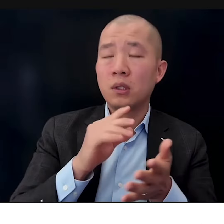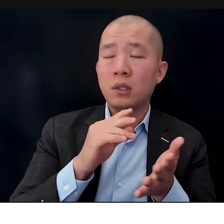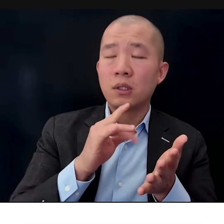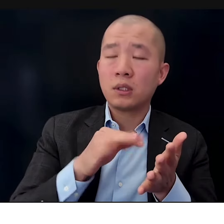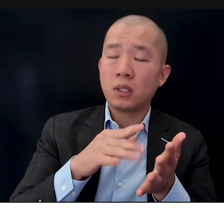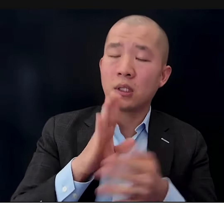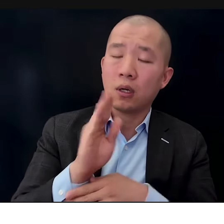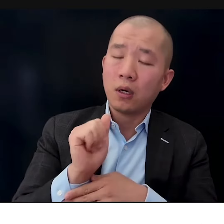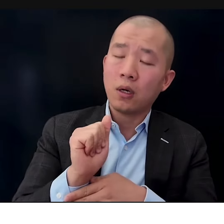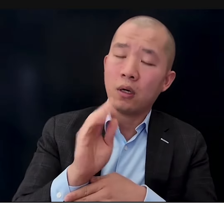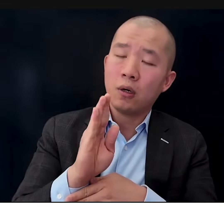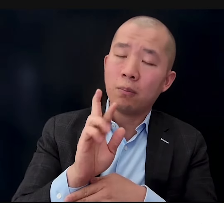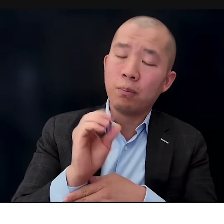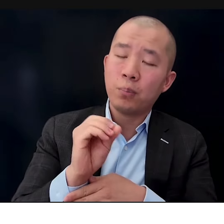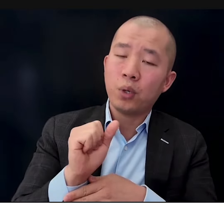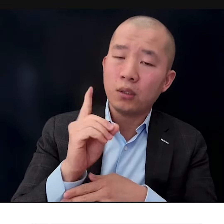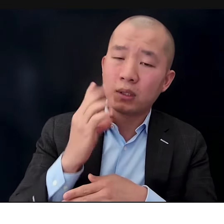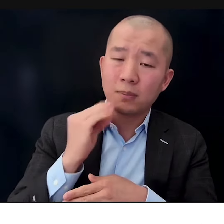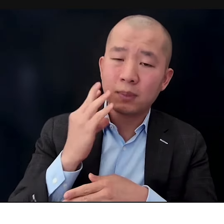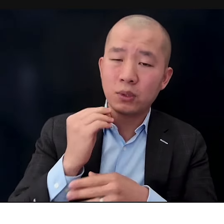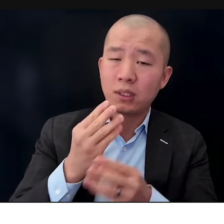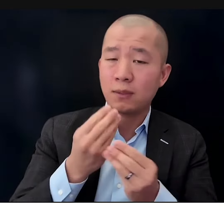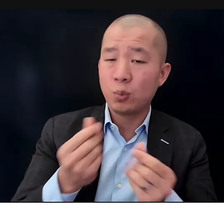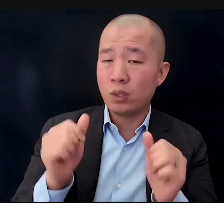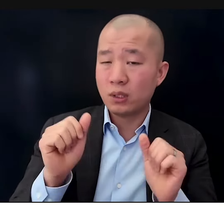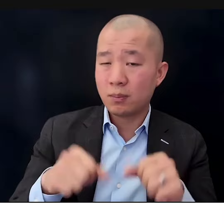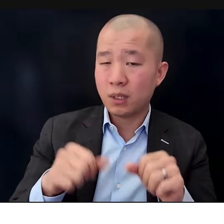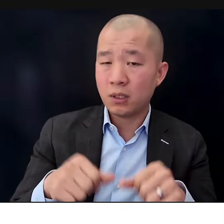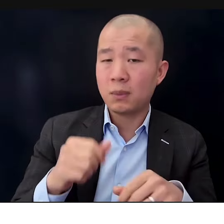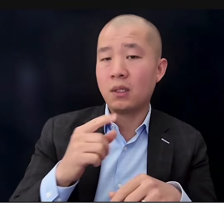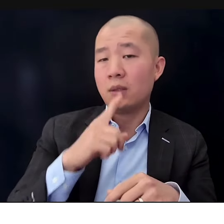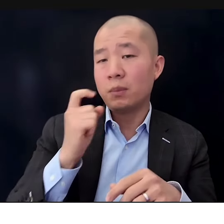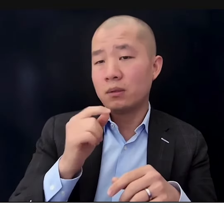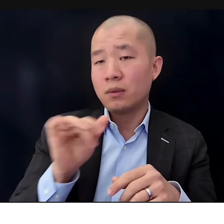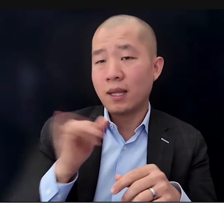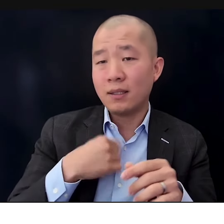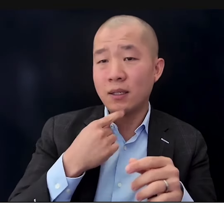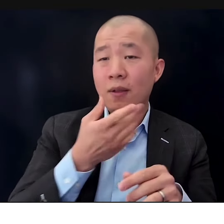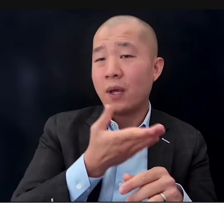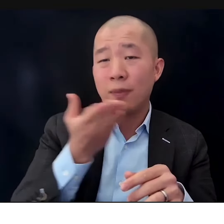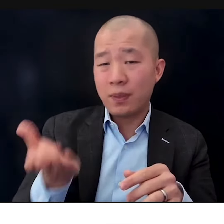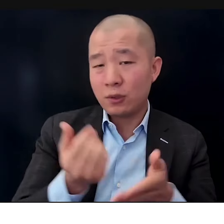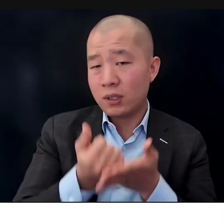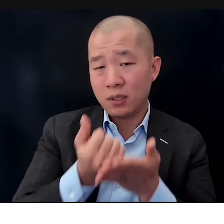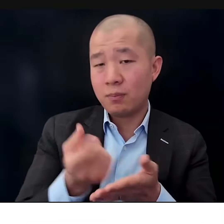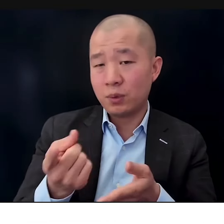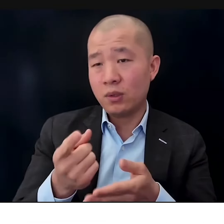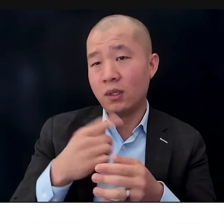abroad experience is as smooth as possible. Because, again, there are resources available